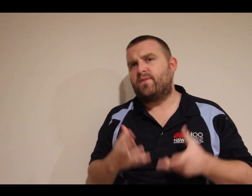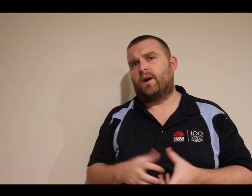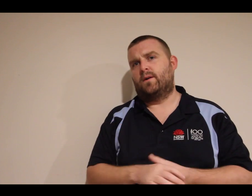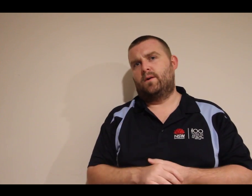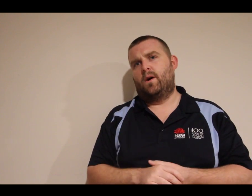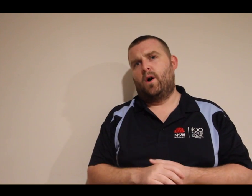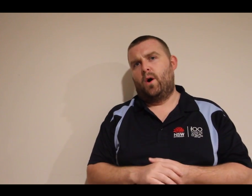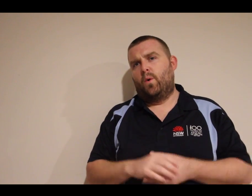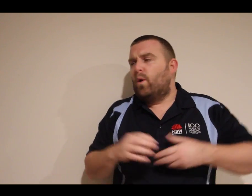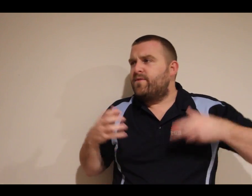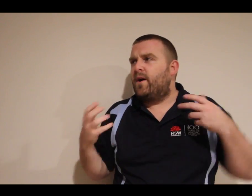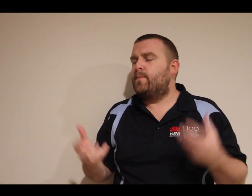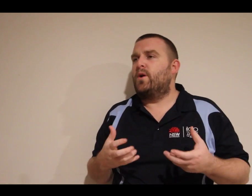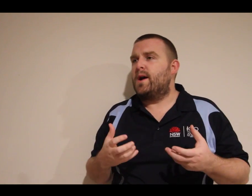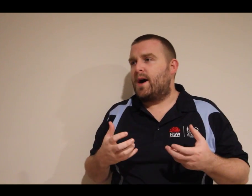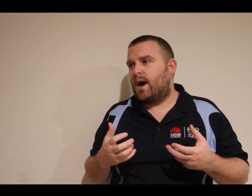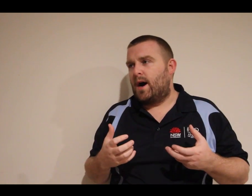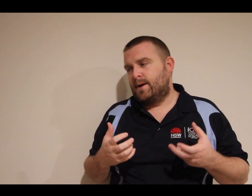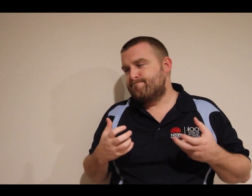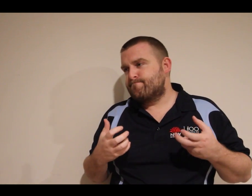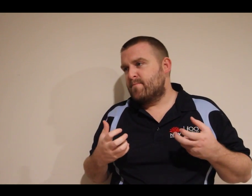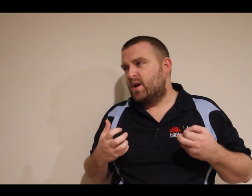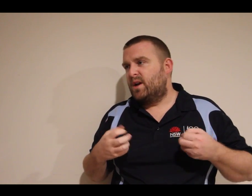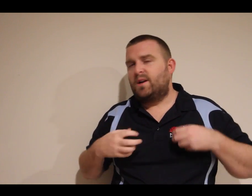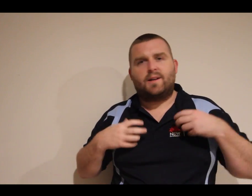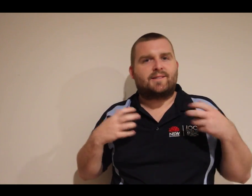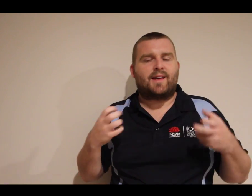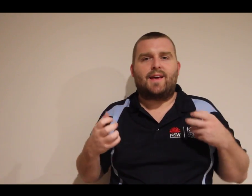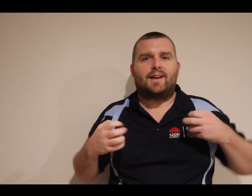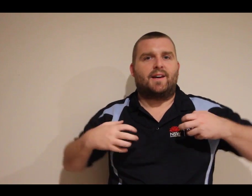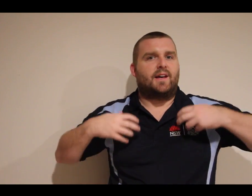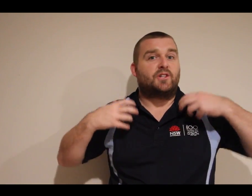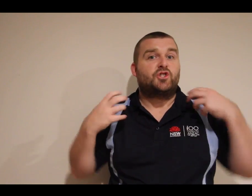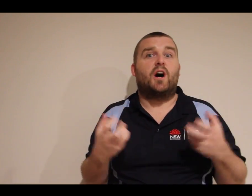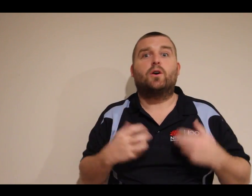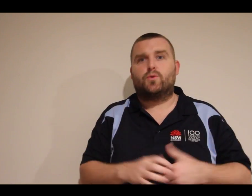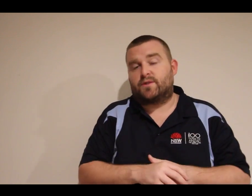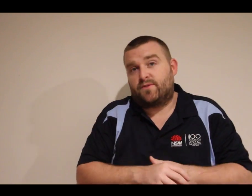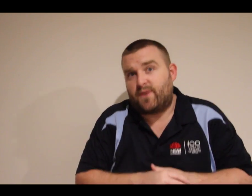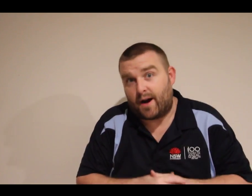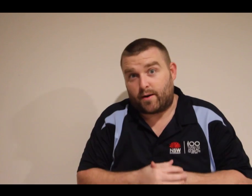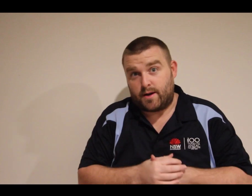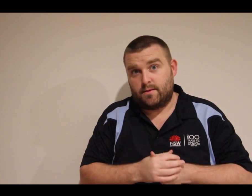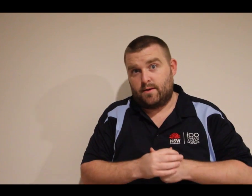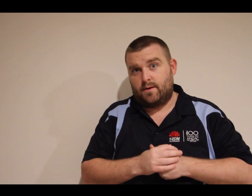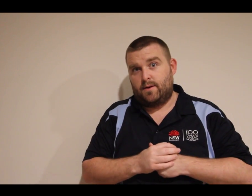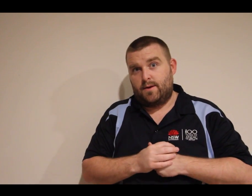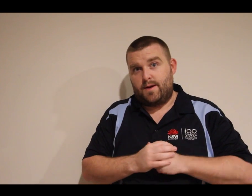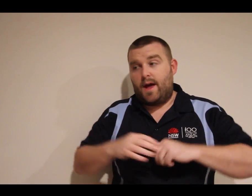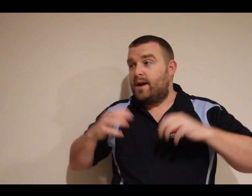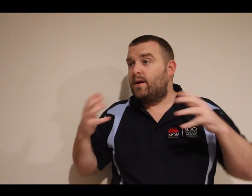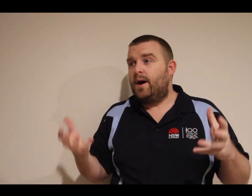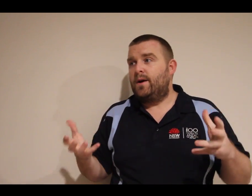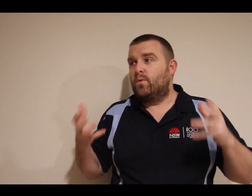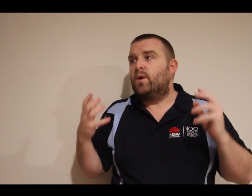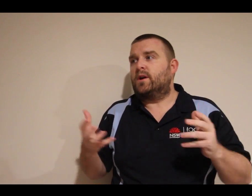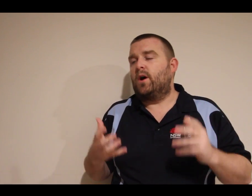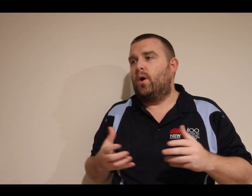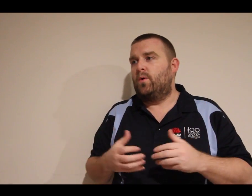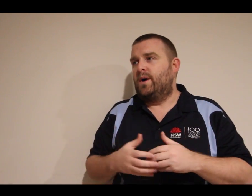However, what if I'm on a jungle safari and I want to